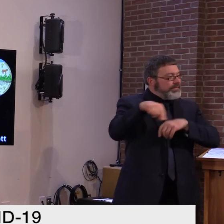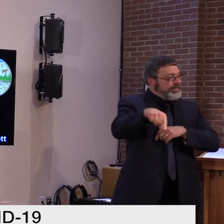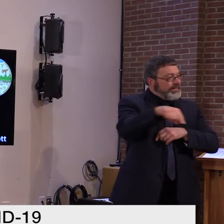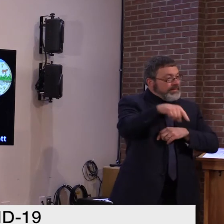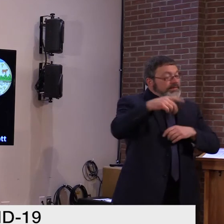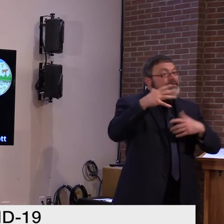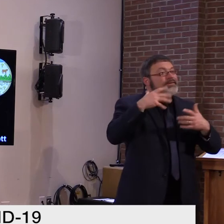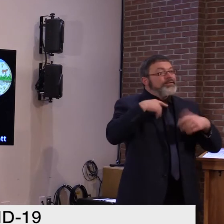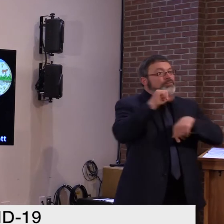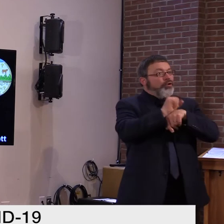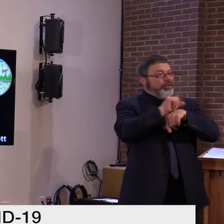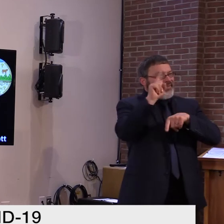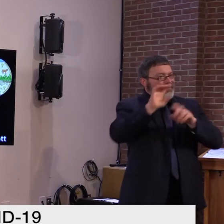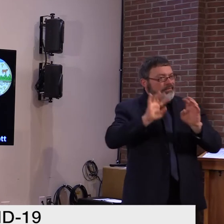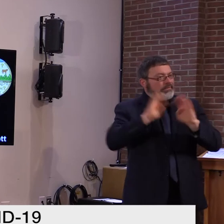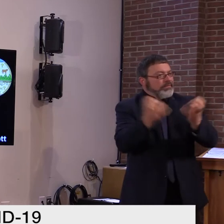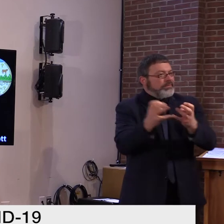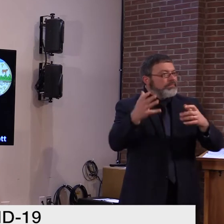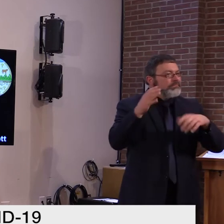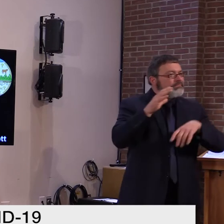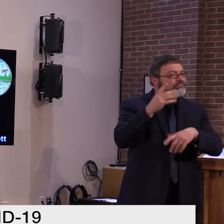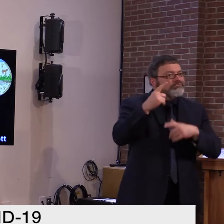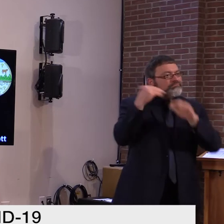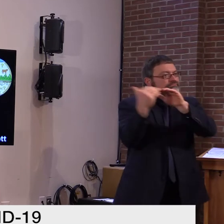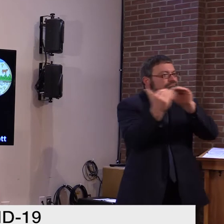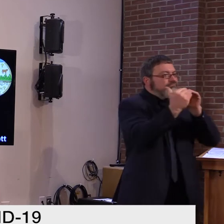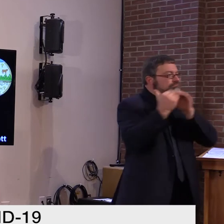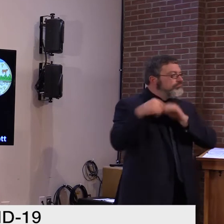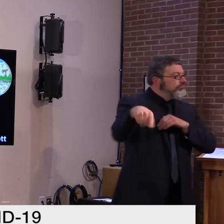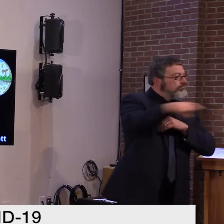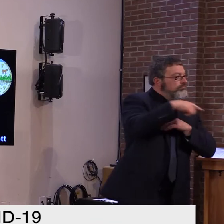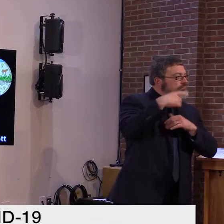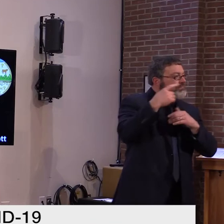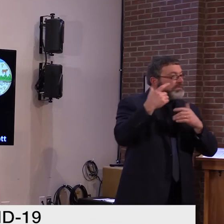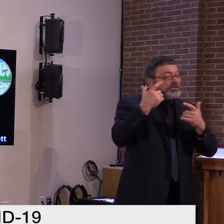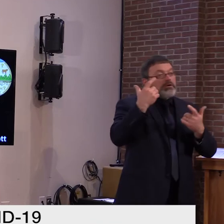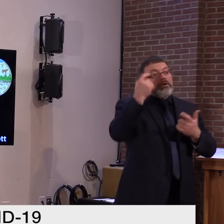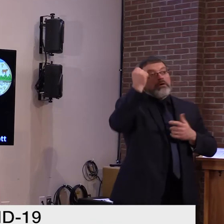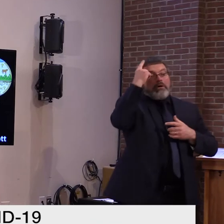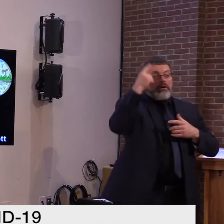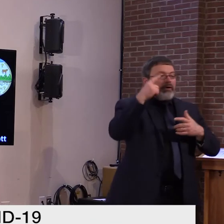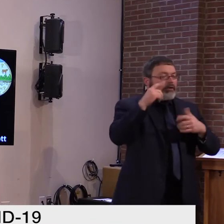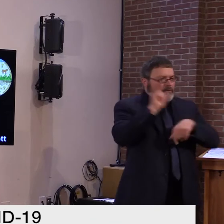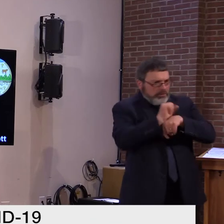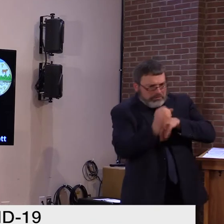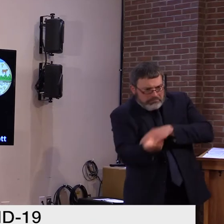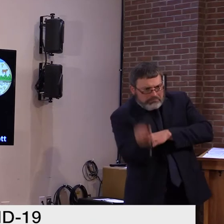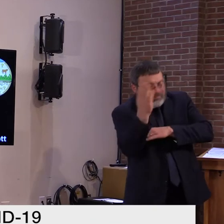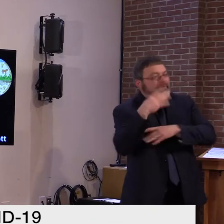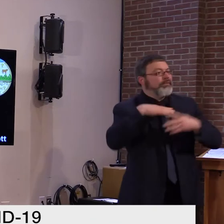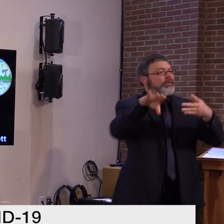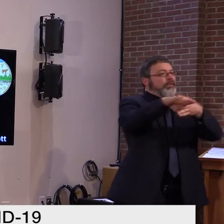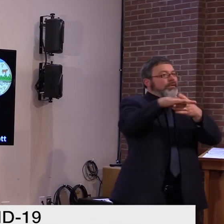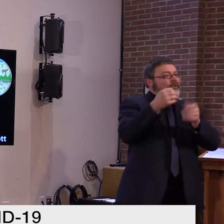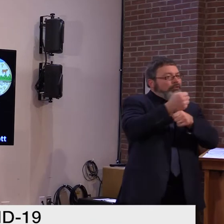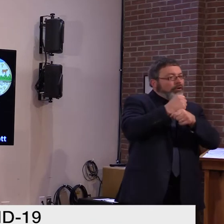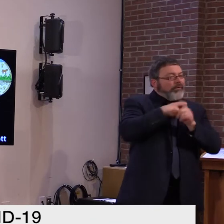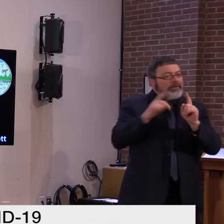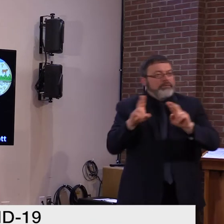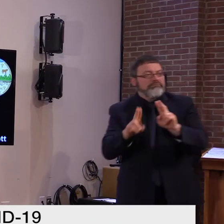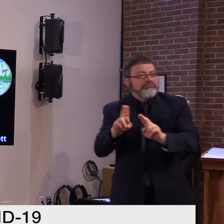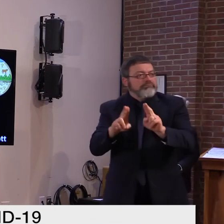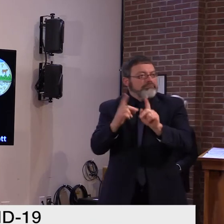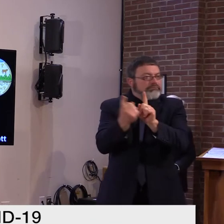And what do you do in a coffee break? Well, these three guys, these four guys, drink coffee, eat some